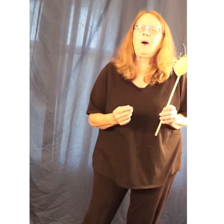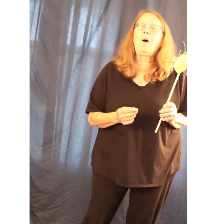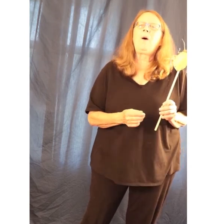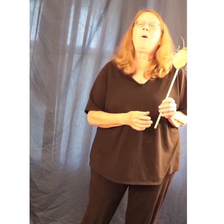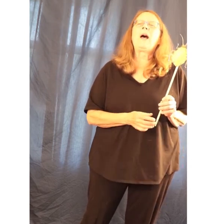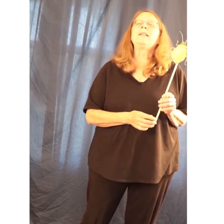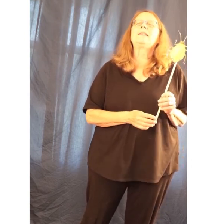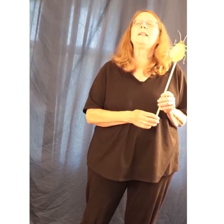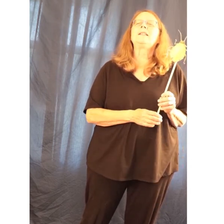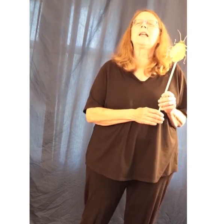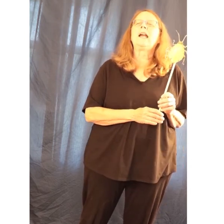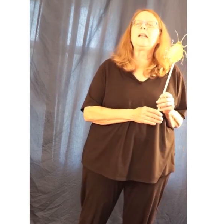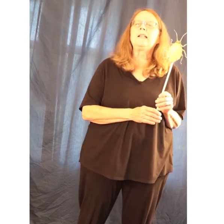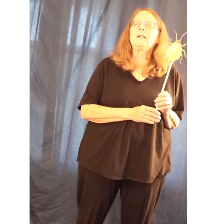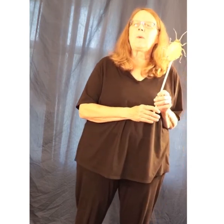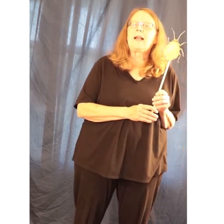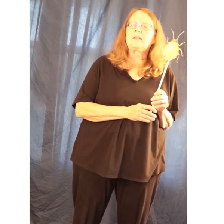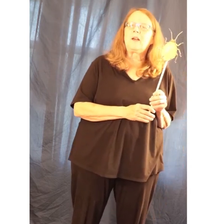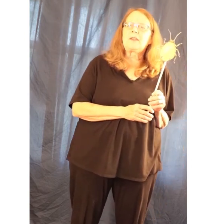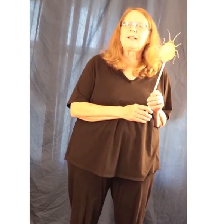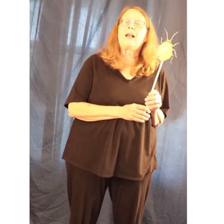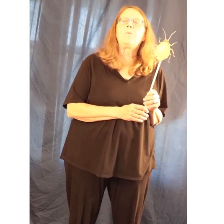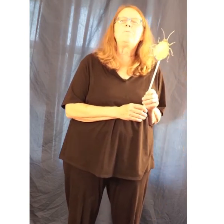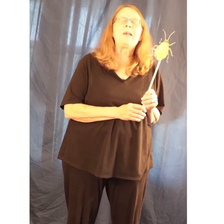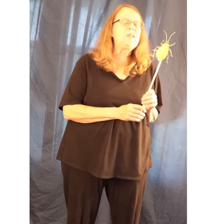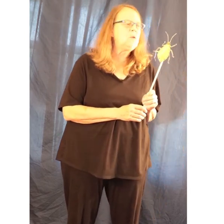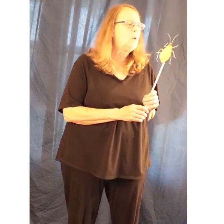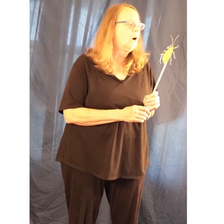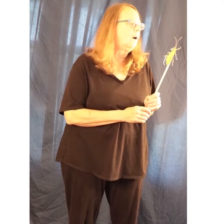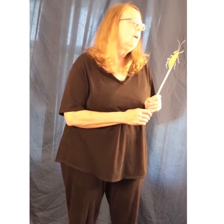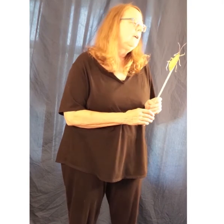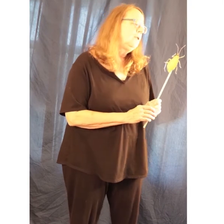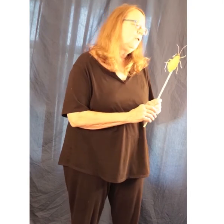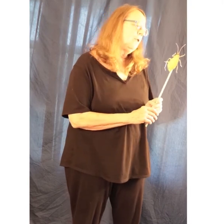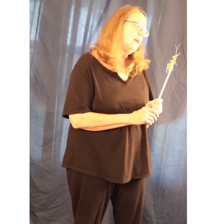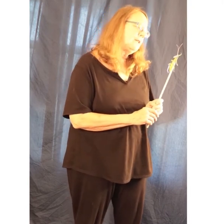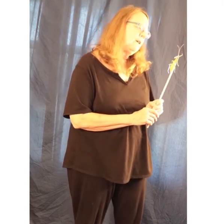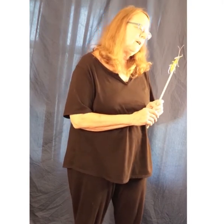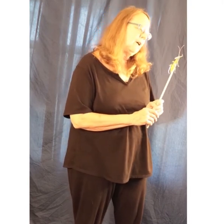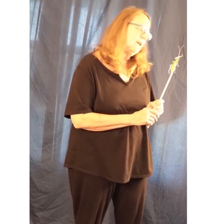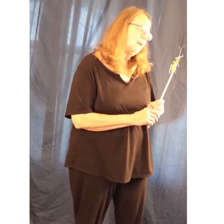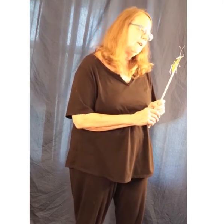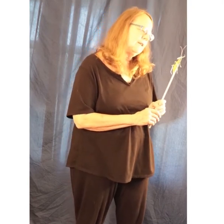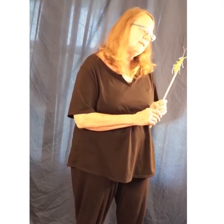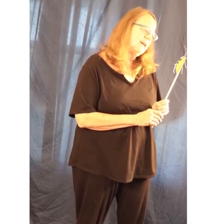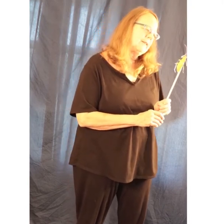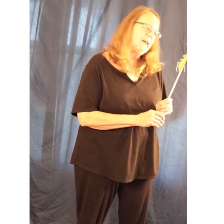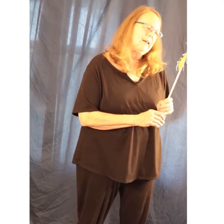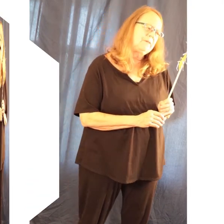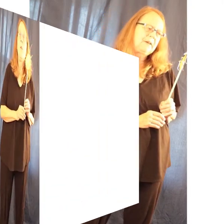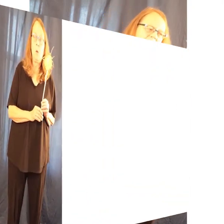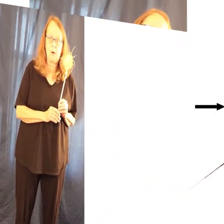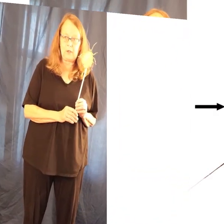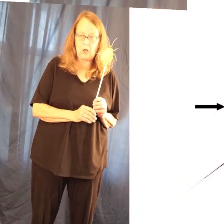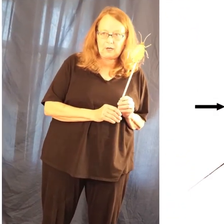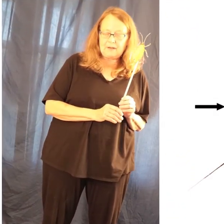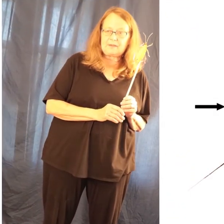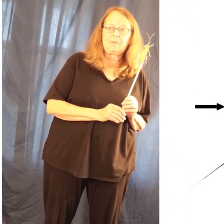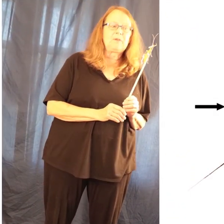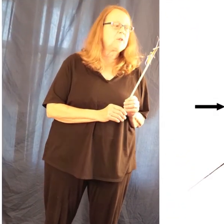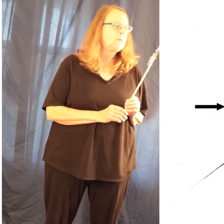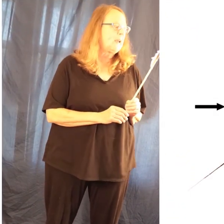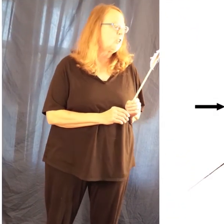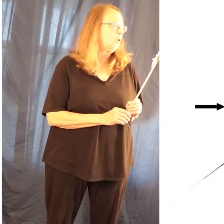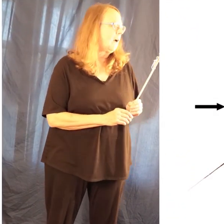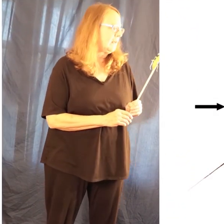Oh, I see a tiny little black dot. That's how big you are. You're a tiny little insect, Ava. You want to talk